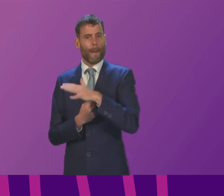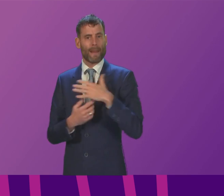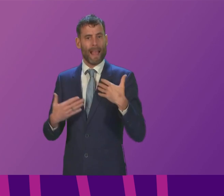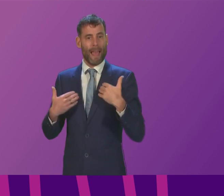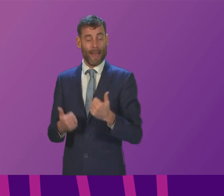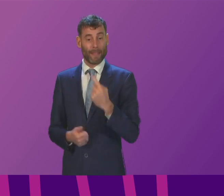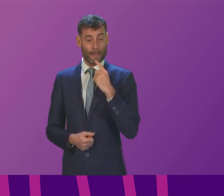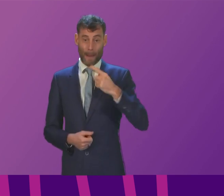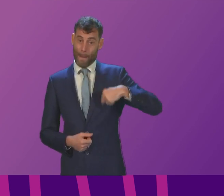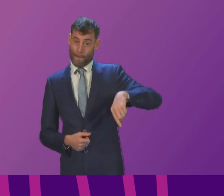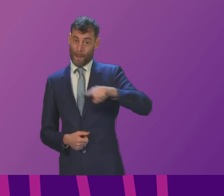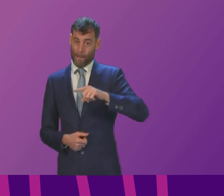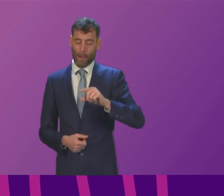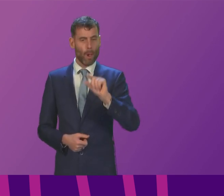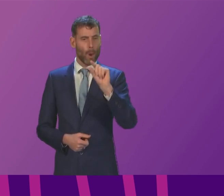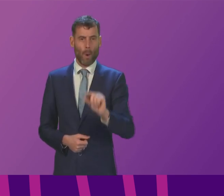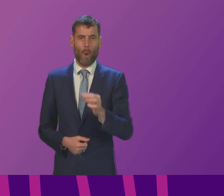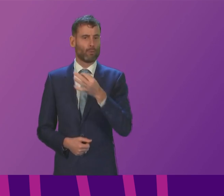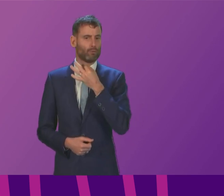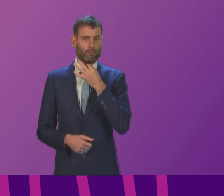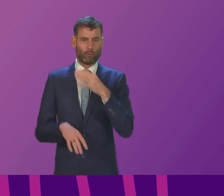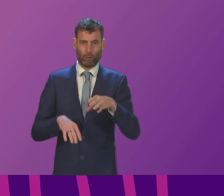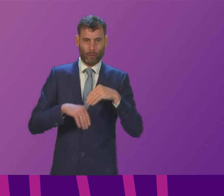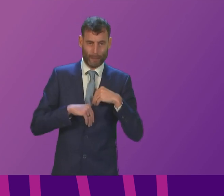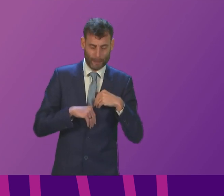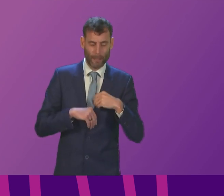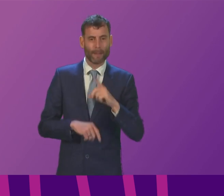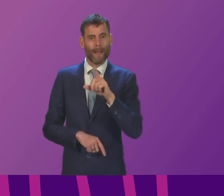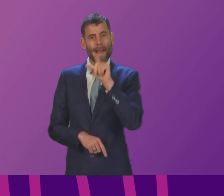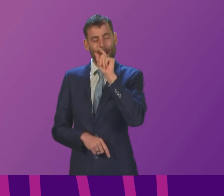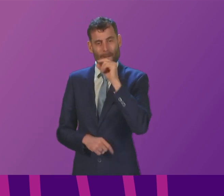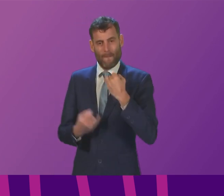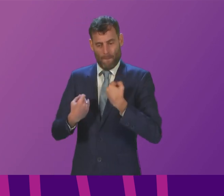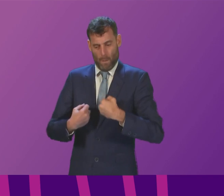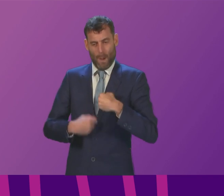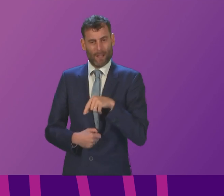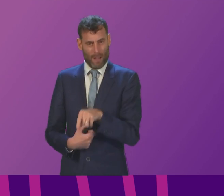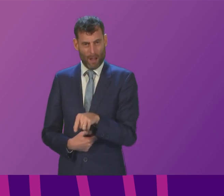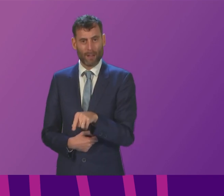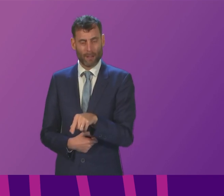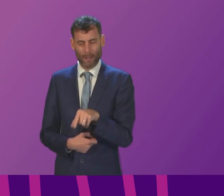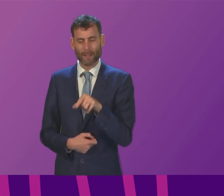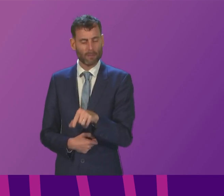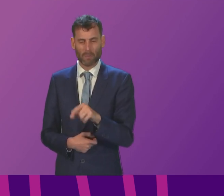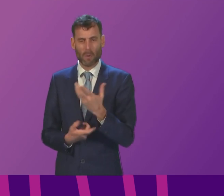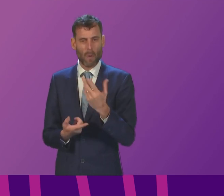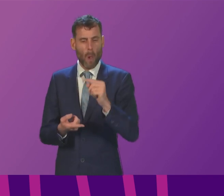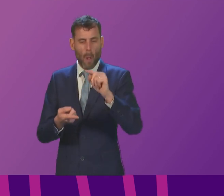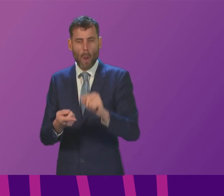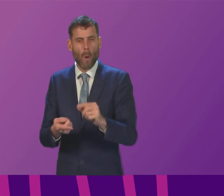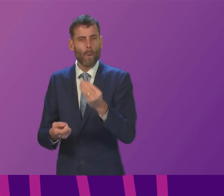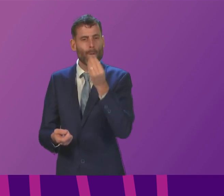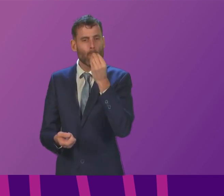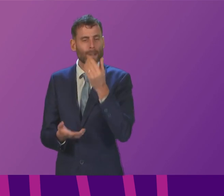to human health is very low food standards bodies advise that avian influenza pose a very low food safety risk for consumers